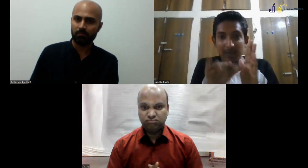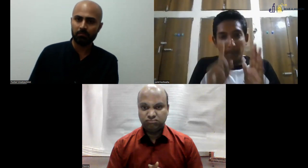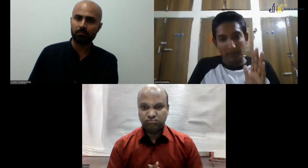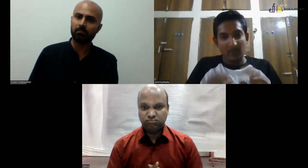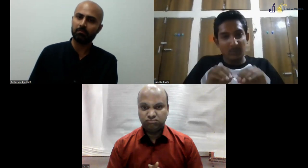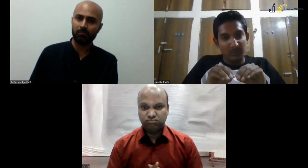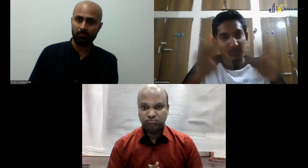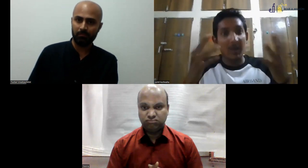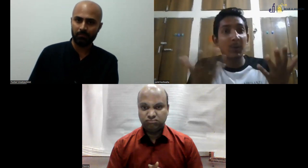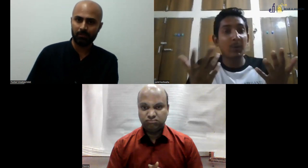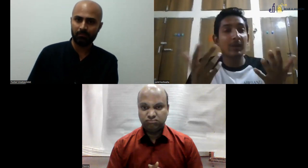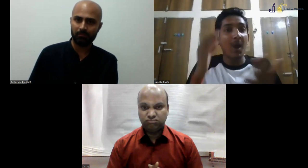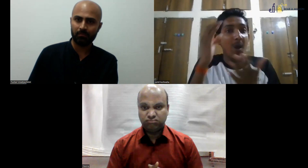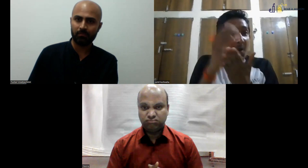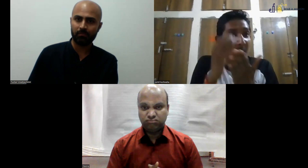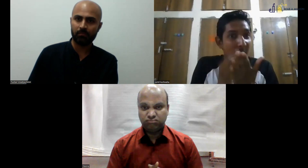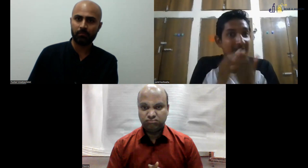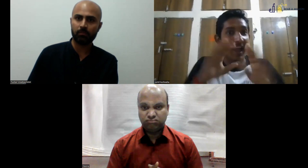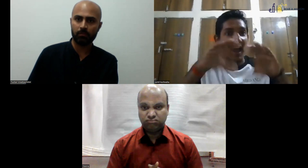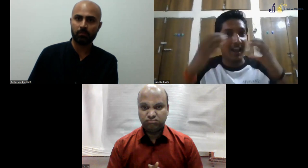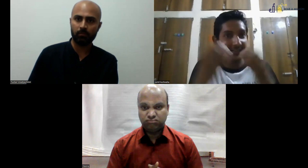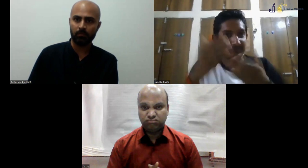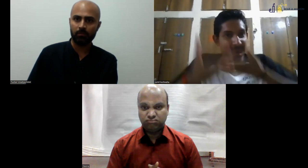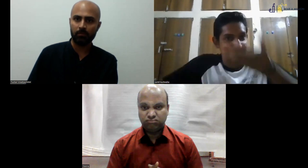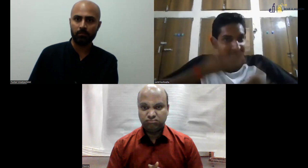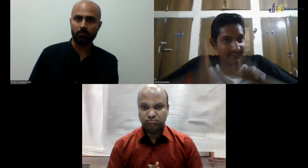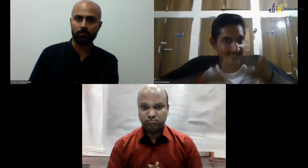What my question is that these opportunities.